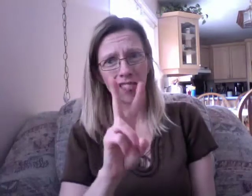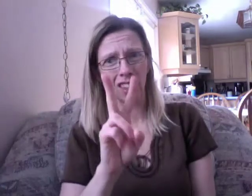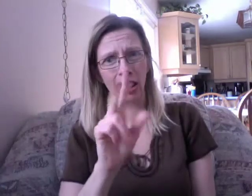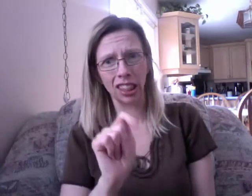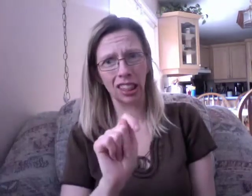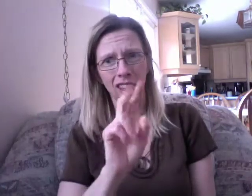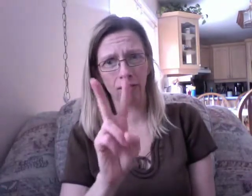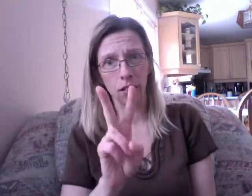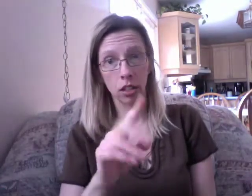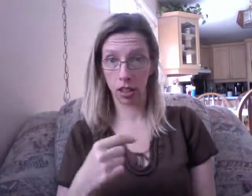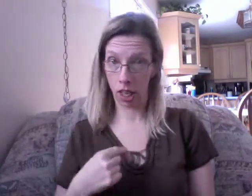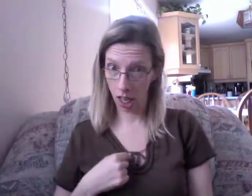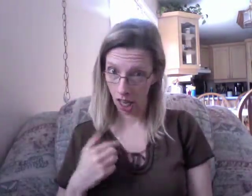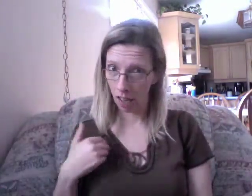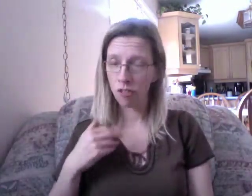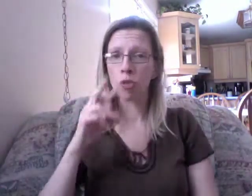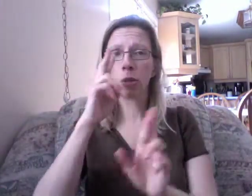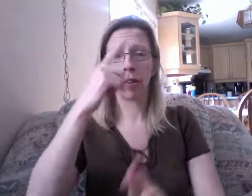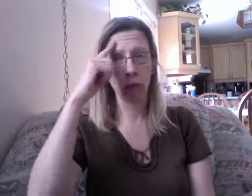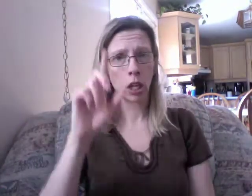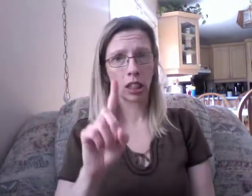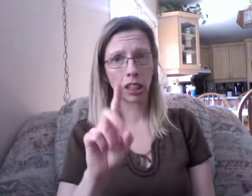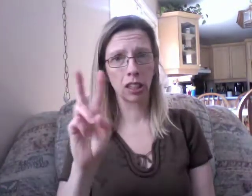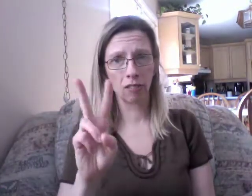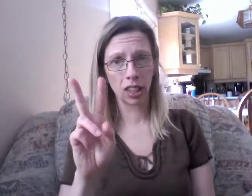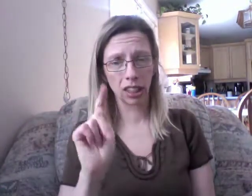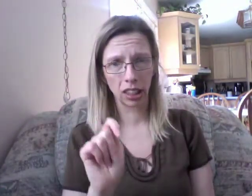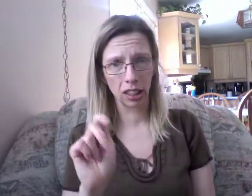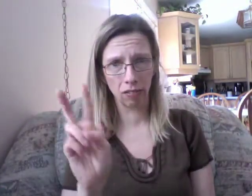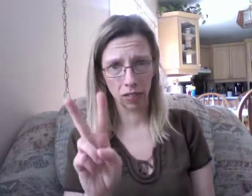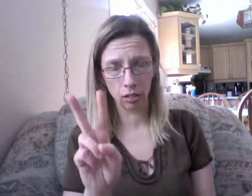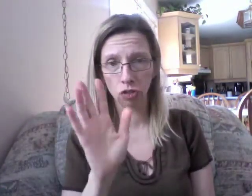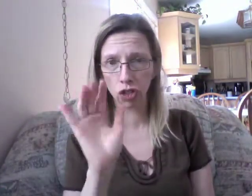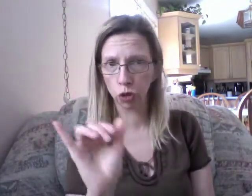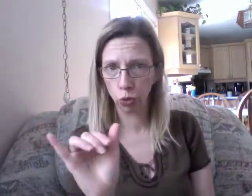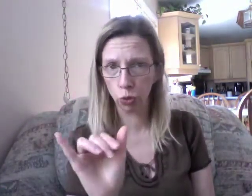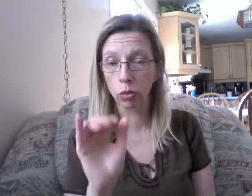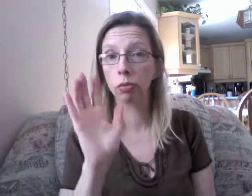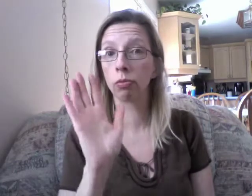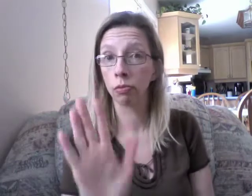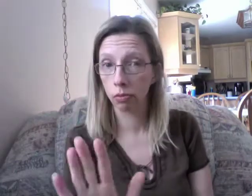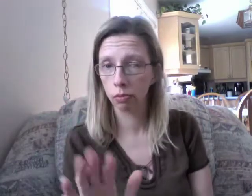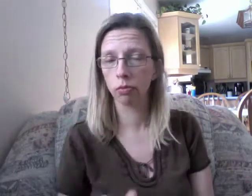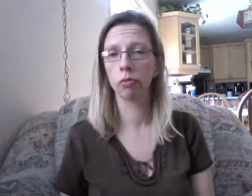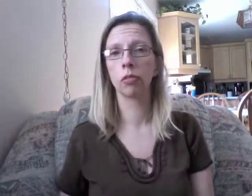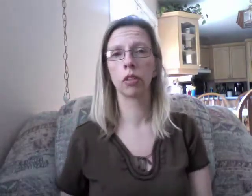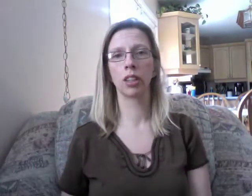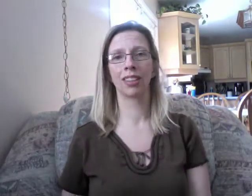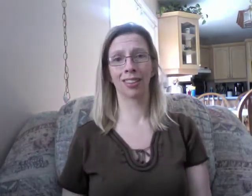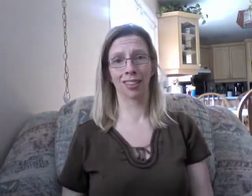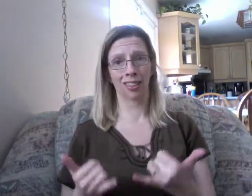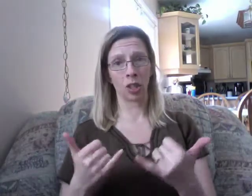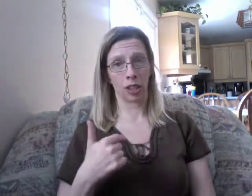Nice. Hey. I'm sorry for everything I know. I think I'm going to like me. Right? is.